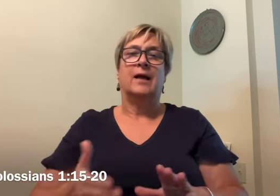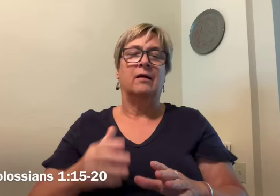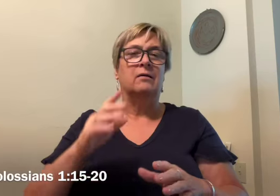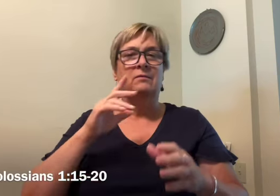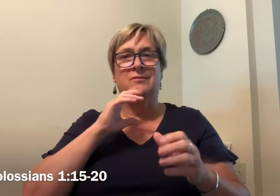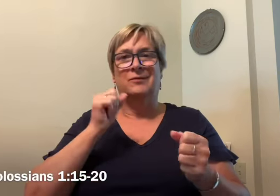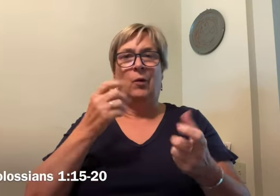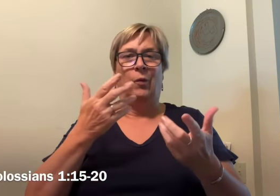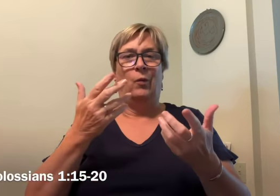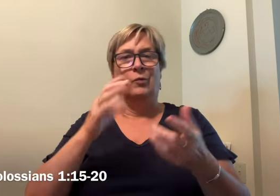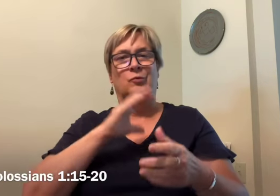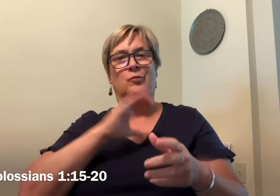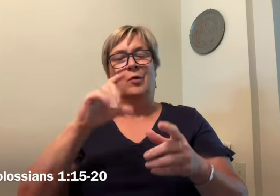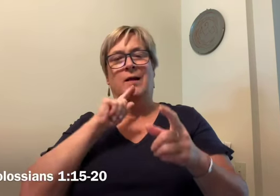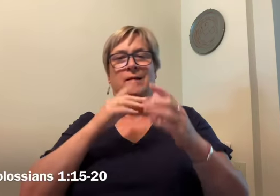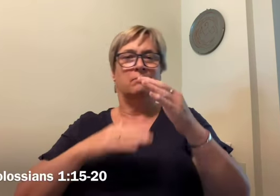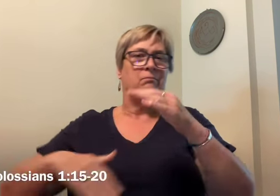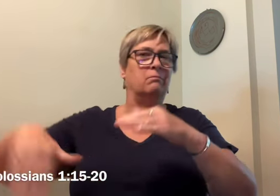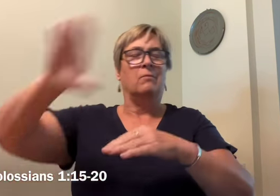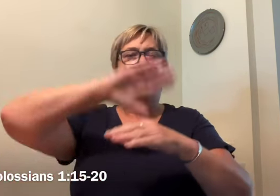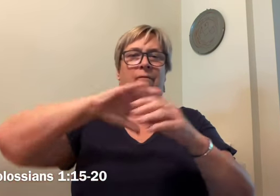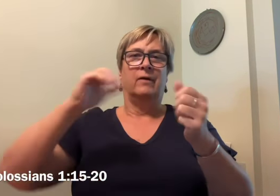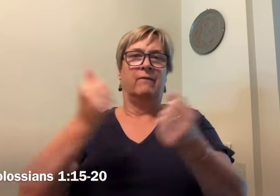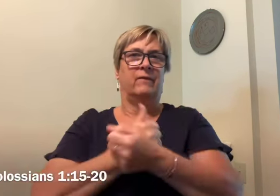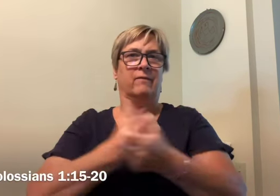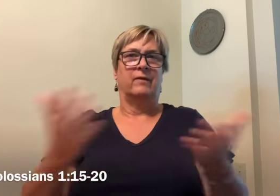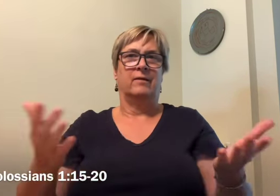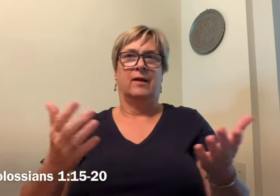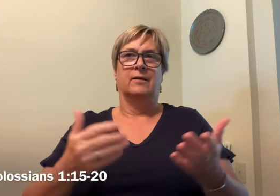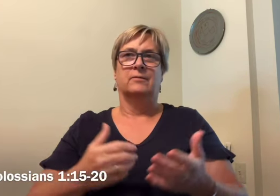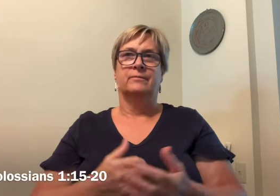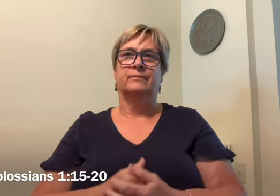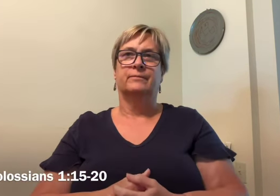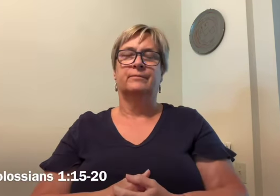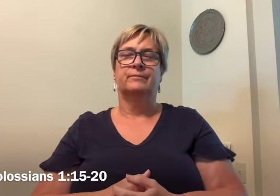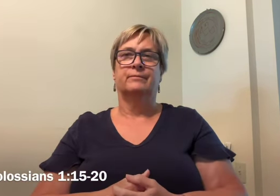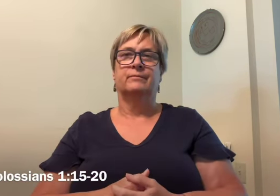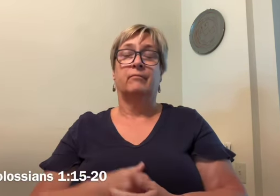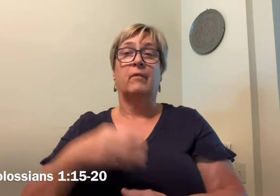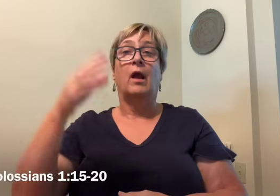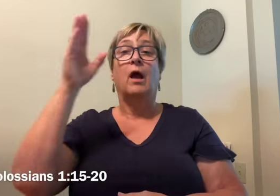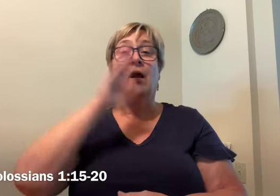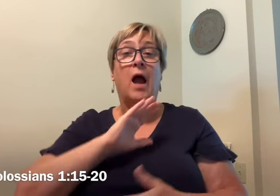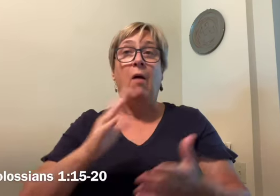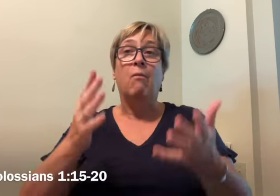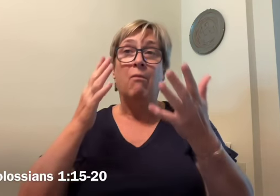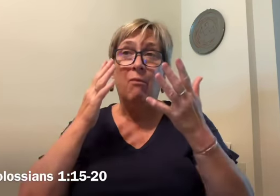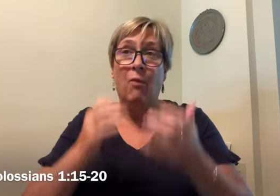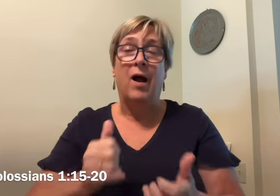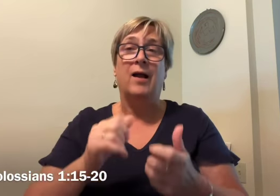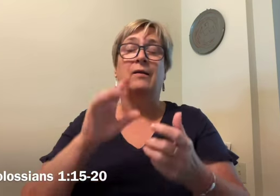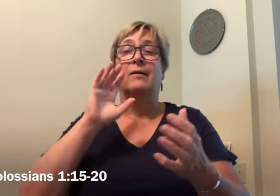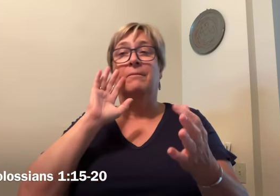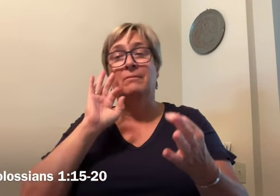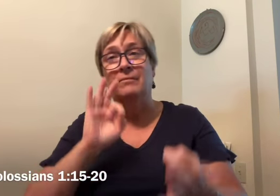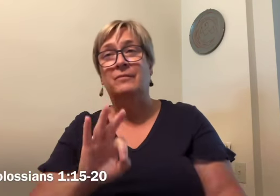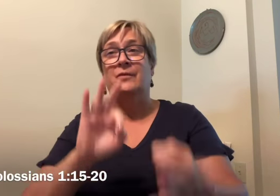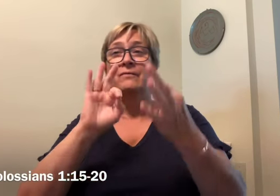the firstborn from the dead. That in all things he himself might be permanent. For in him